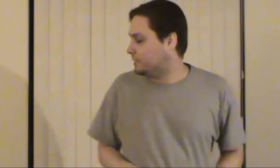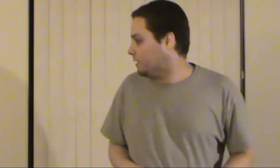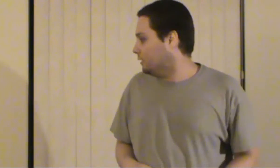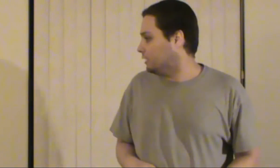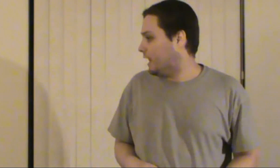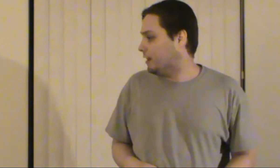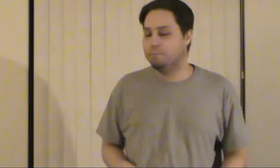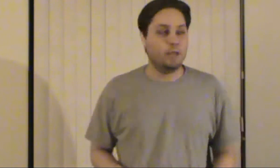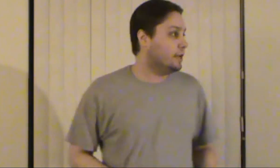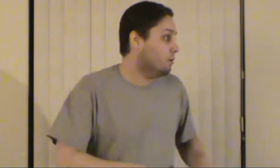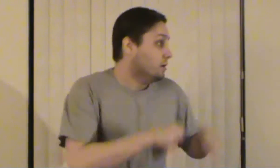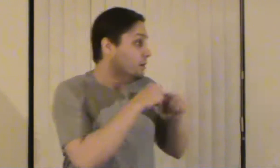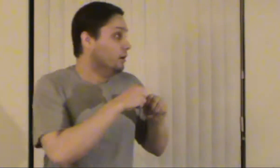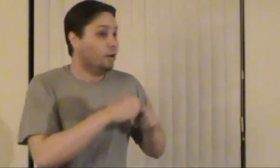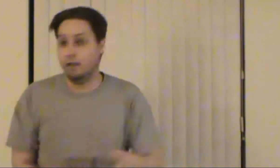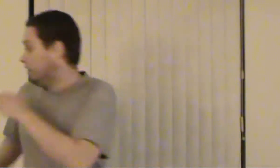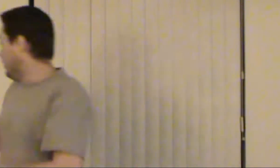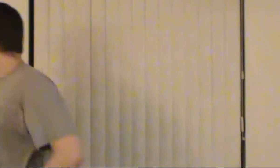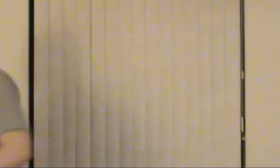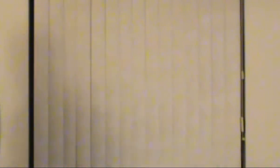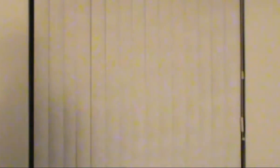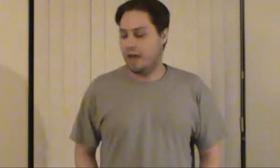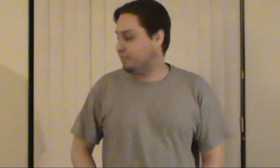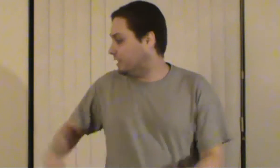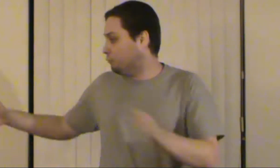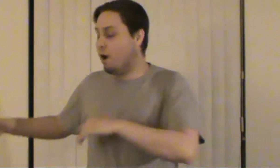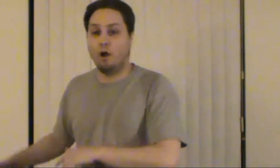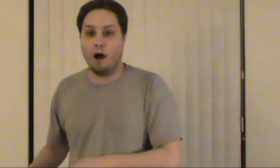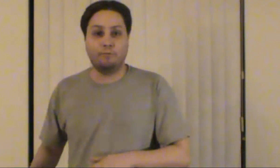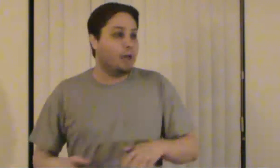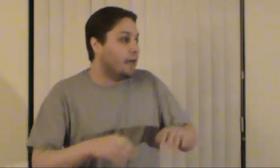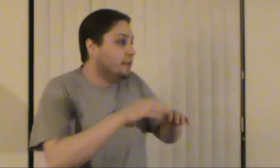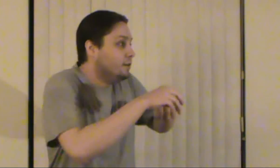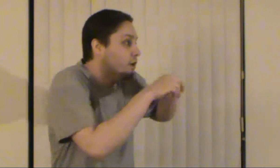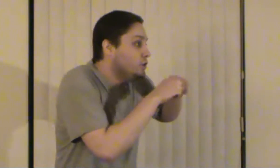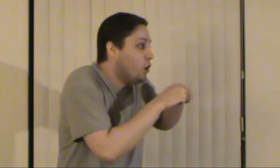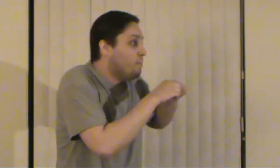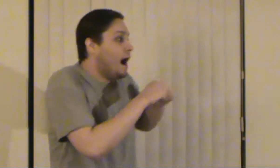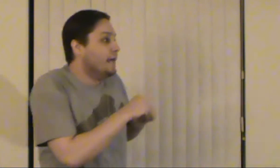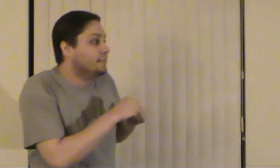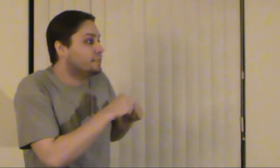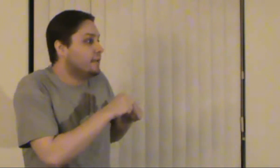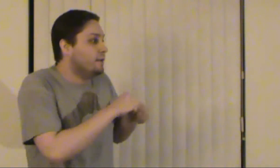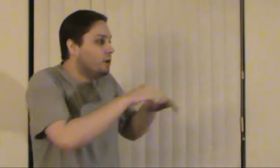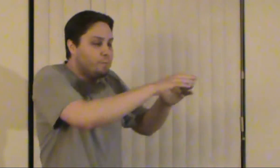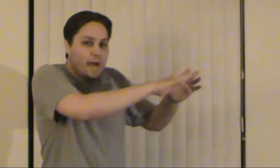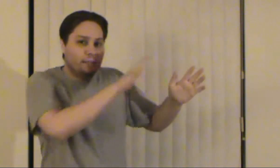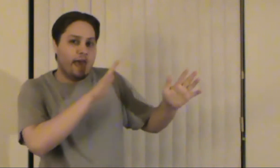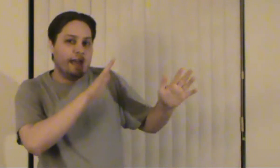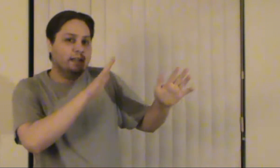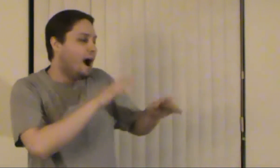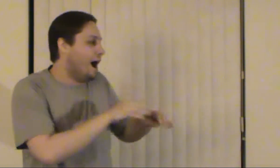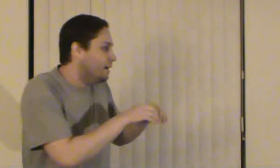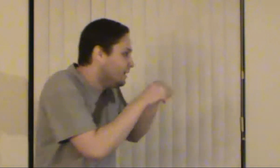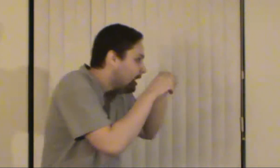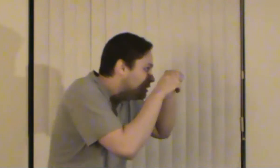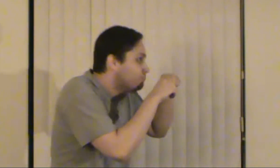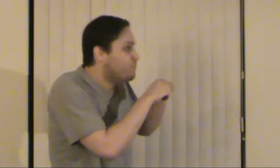every time I look at him you go and then he'd run off and he'd go behind the scene he'll be on the end of the aisle and just